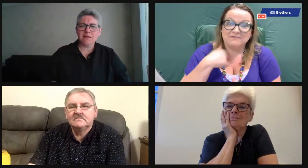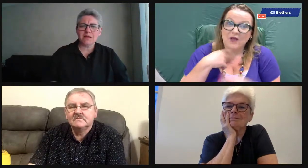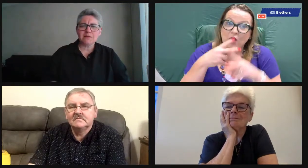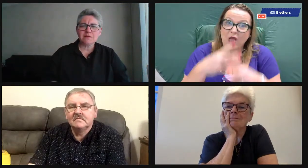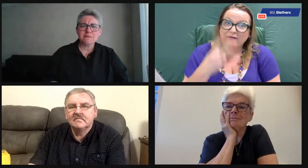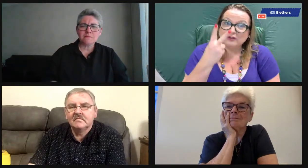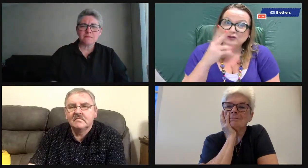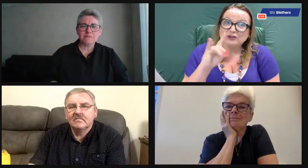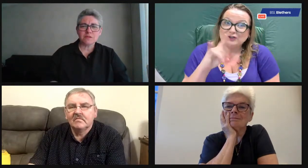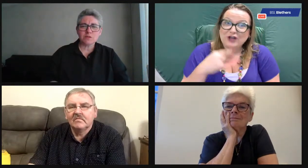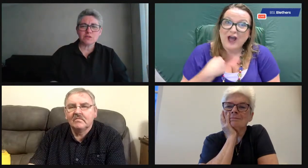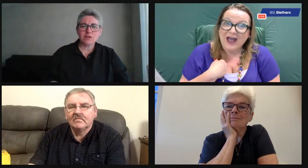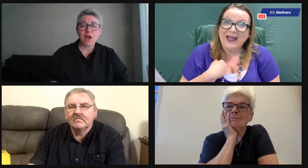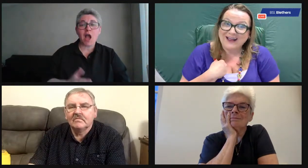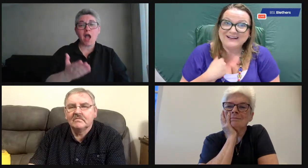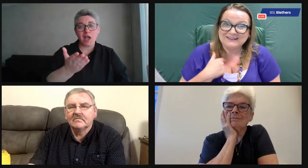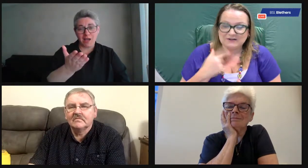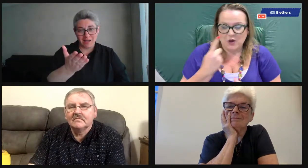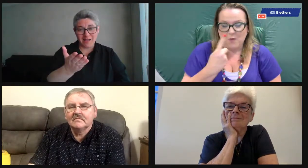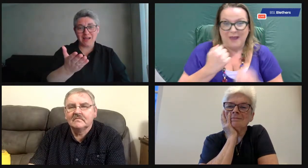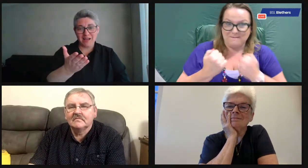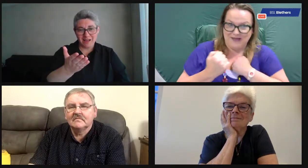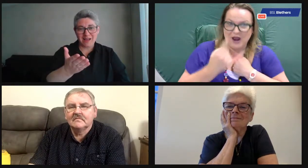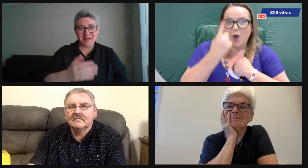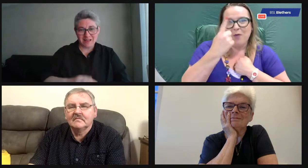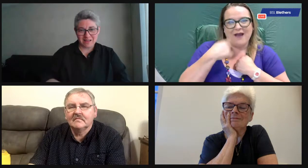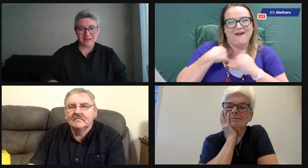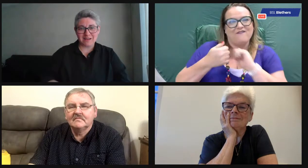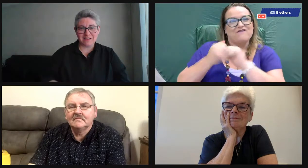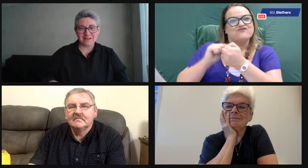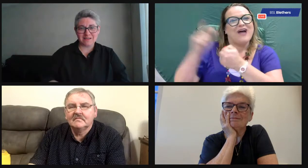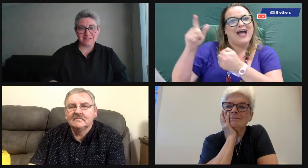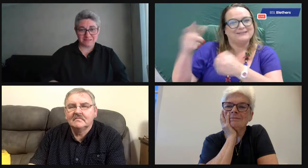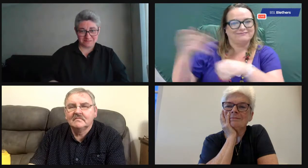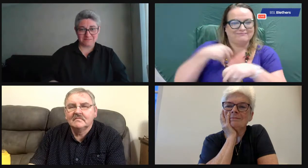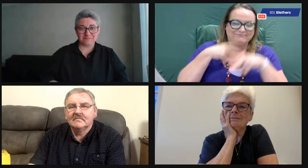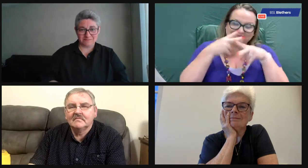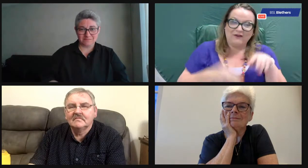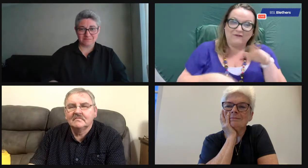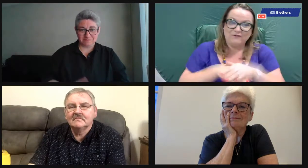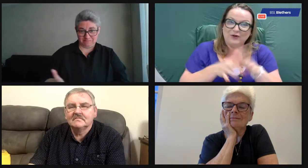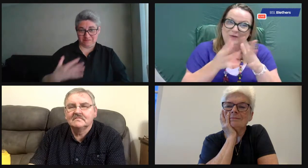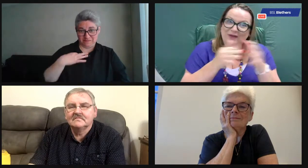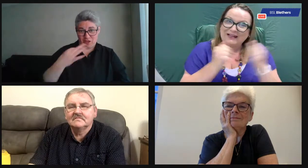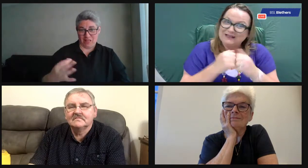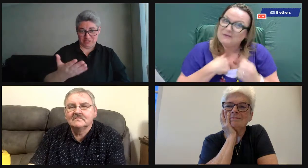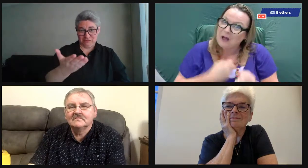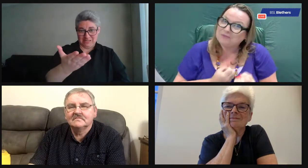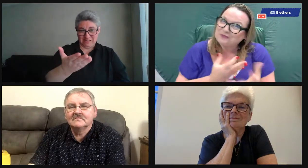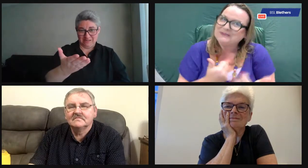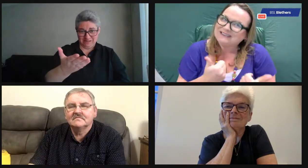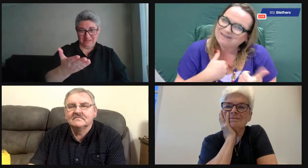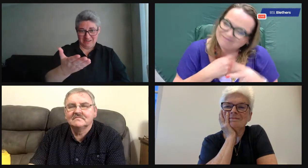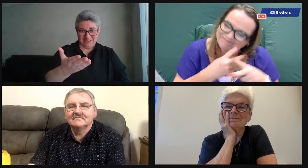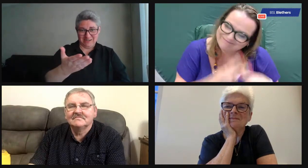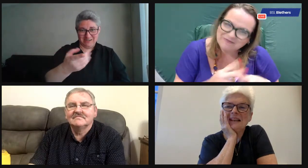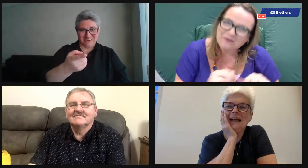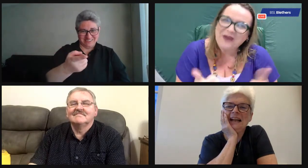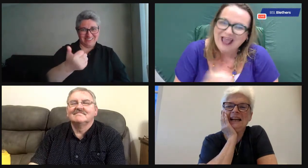Did you do something, Moira? Well, I looked after two dogs. One was my own and one was my friend's. And so I dog sat for the weekend.